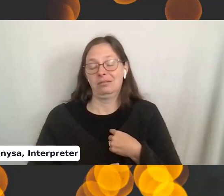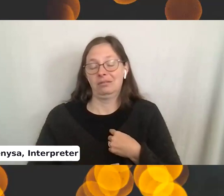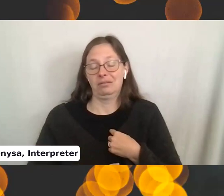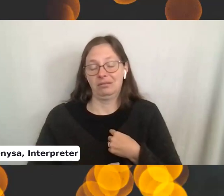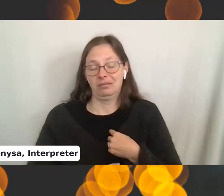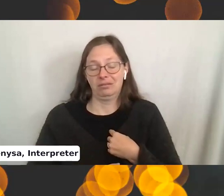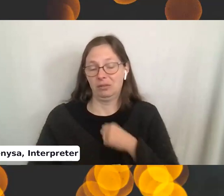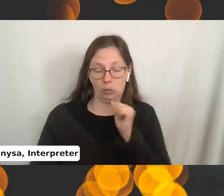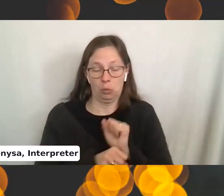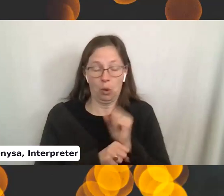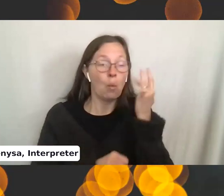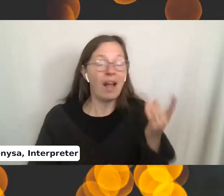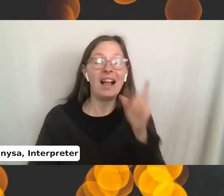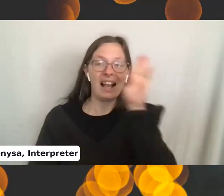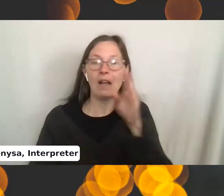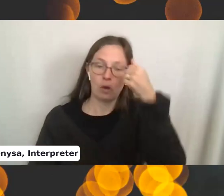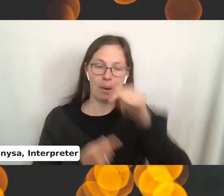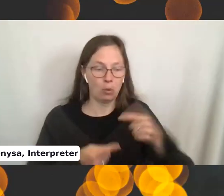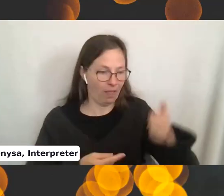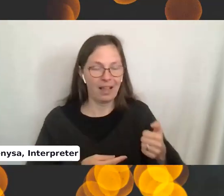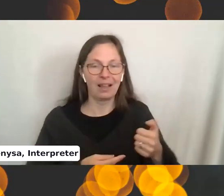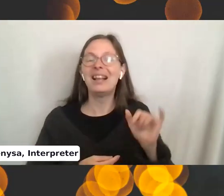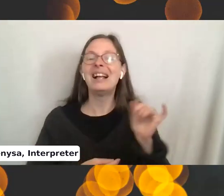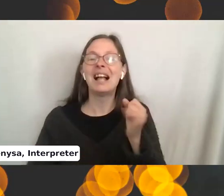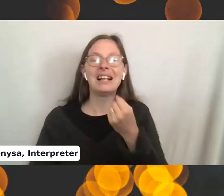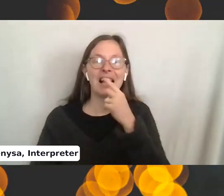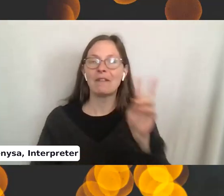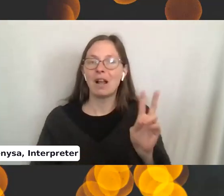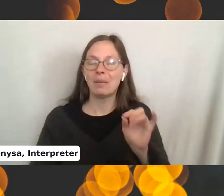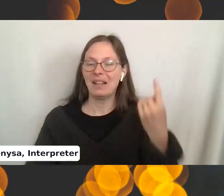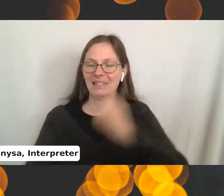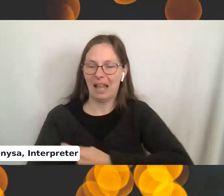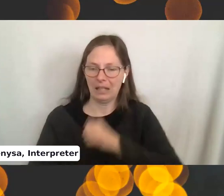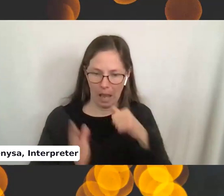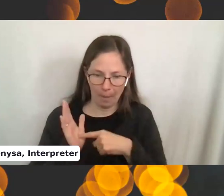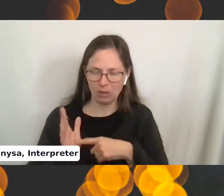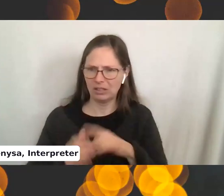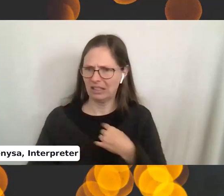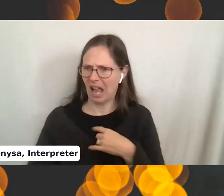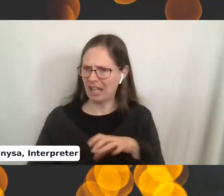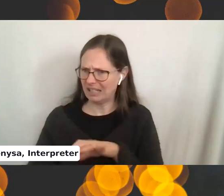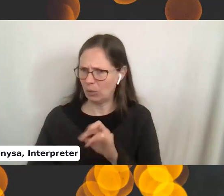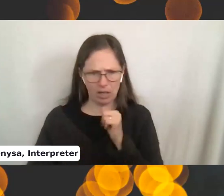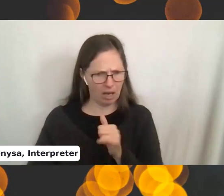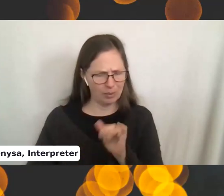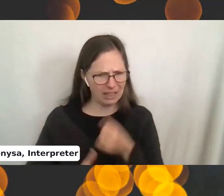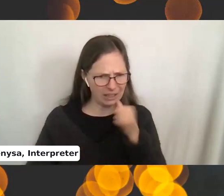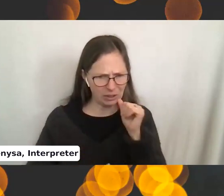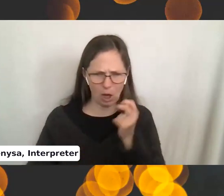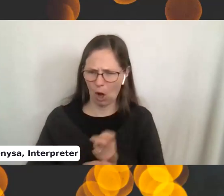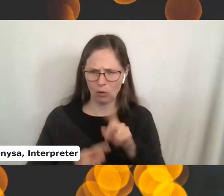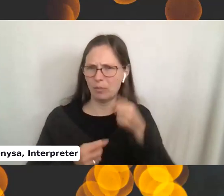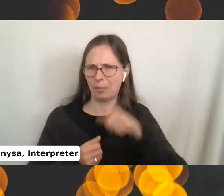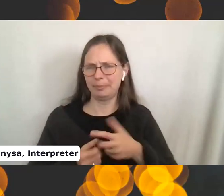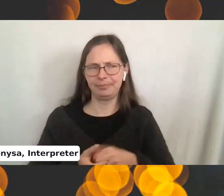to click the thing. I'm like, it's like taking your vitamins if the day's not marked. Did I take them or did I not? Was that yesterday? It's very hard to